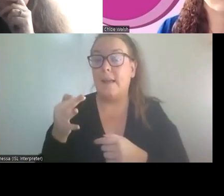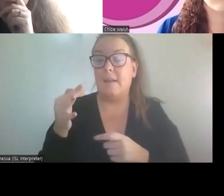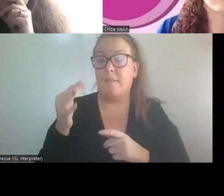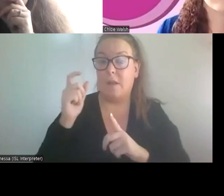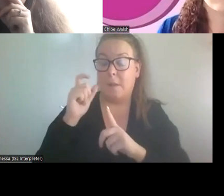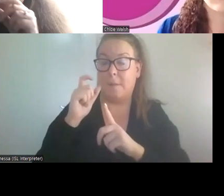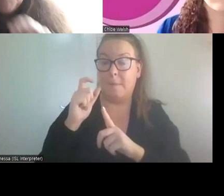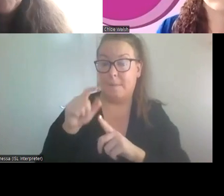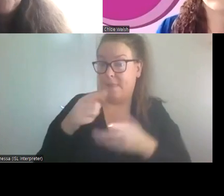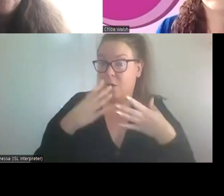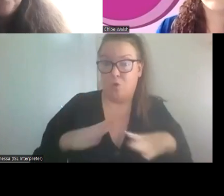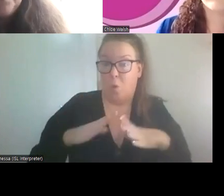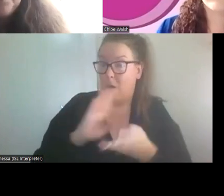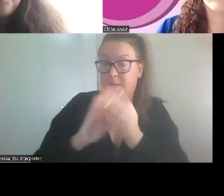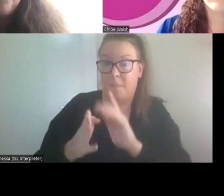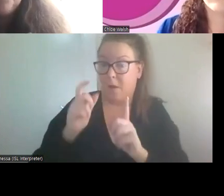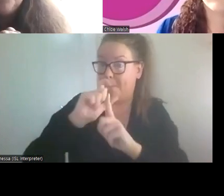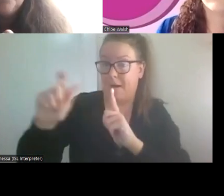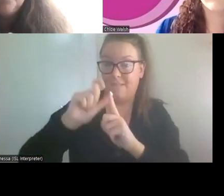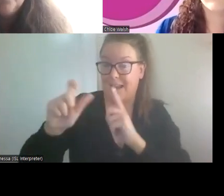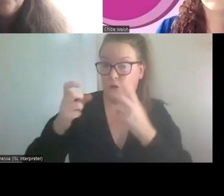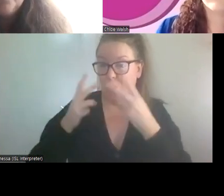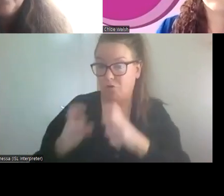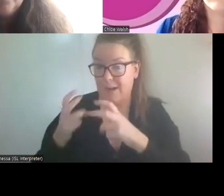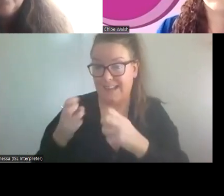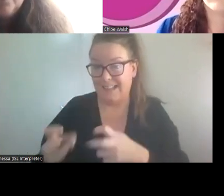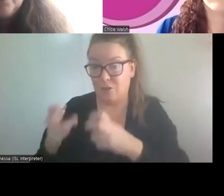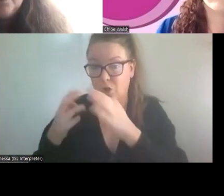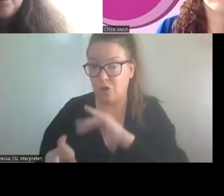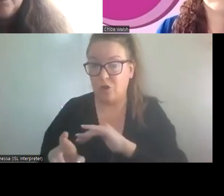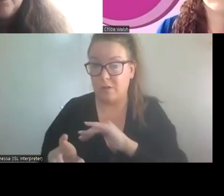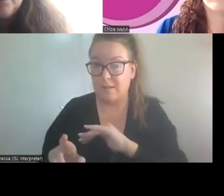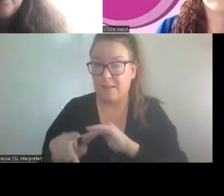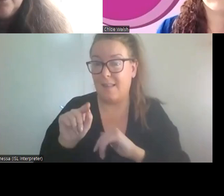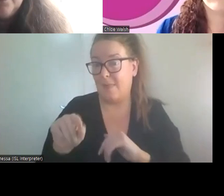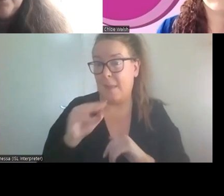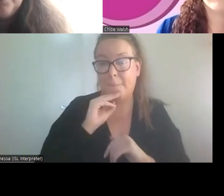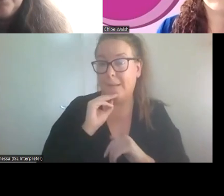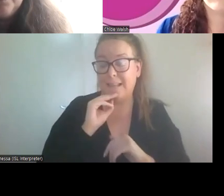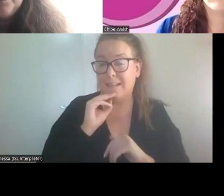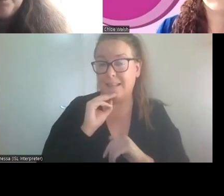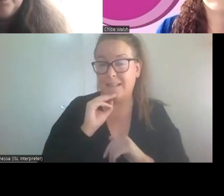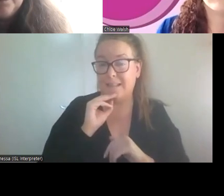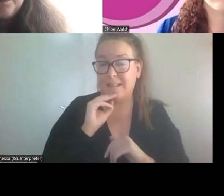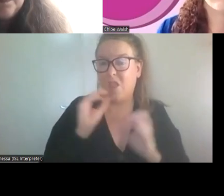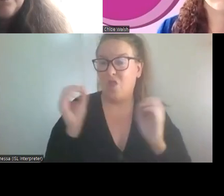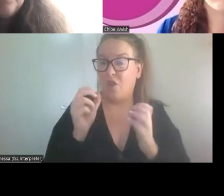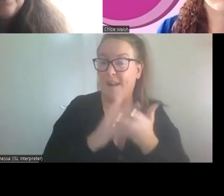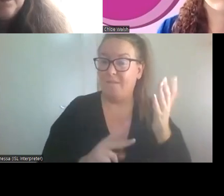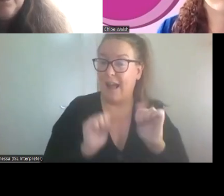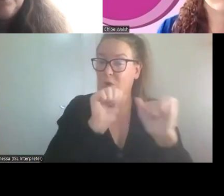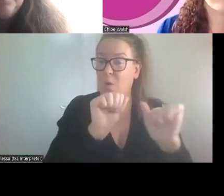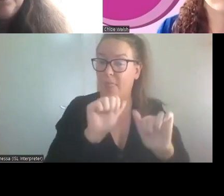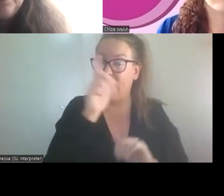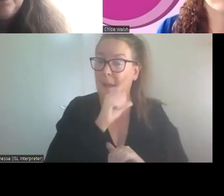to become professional researchers, then they don't value having their name as a co author, as much as people who